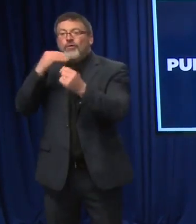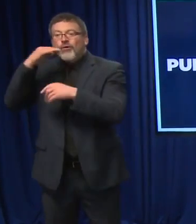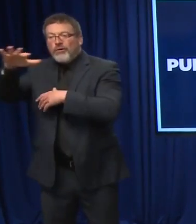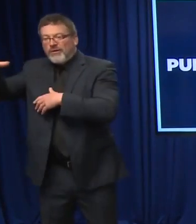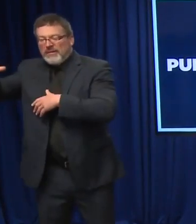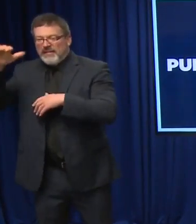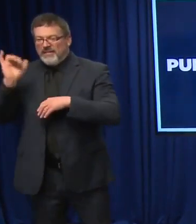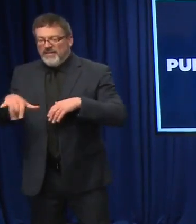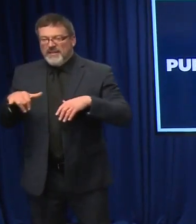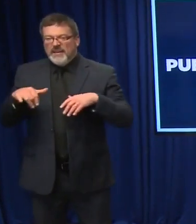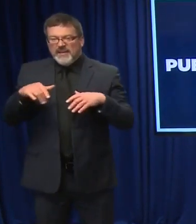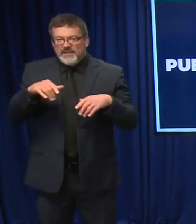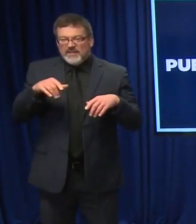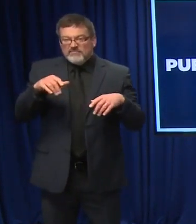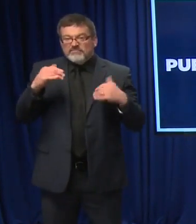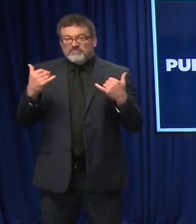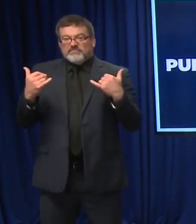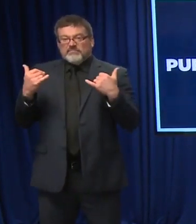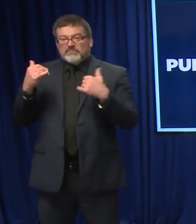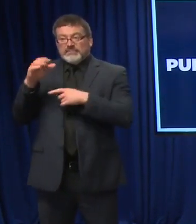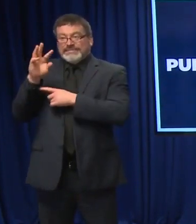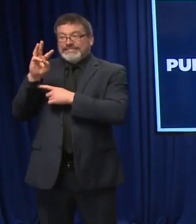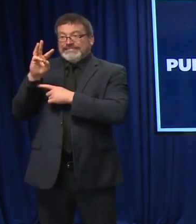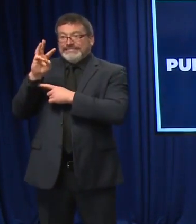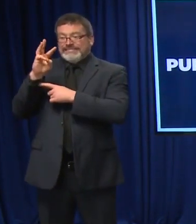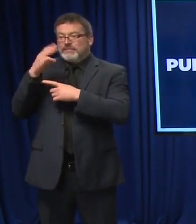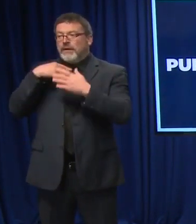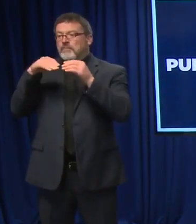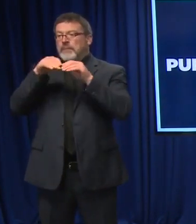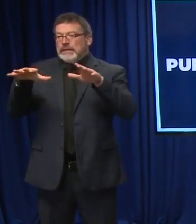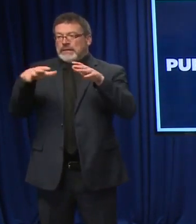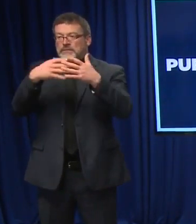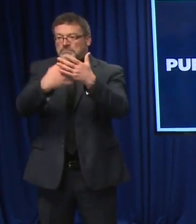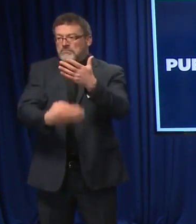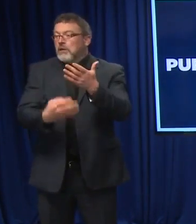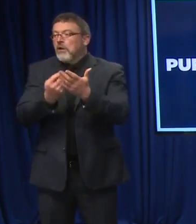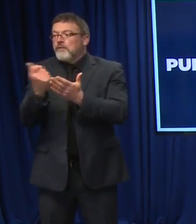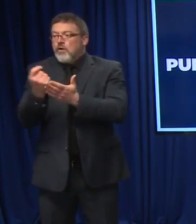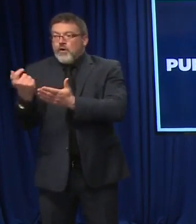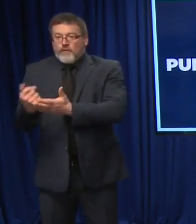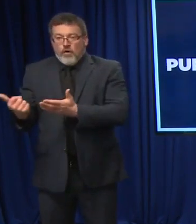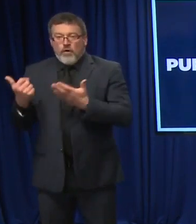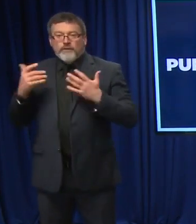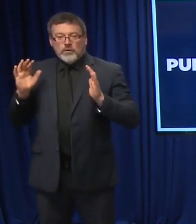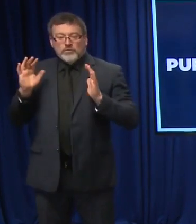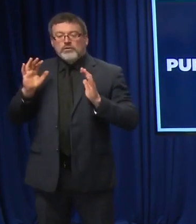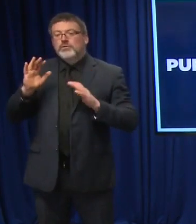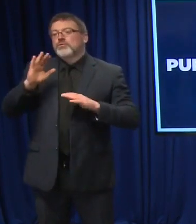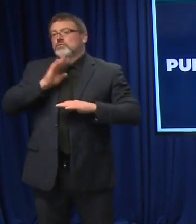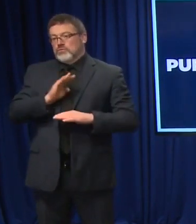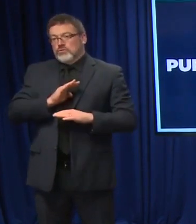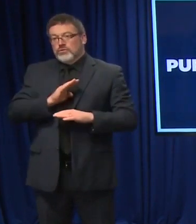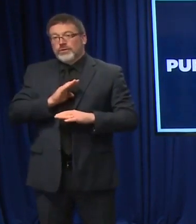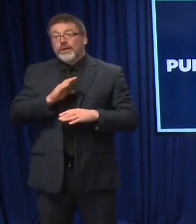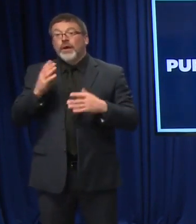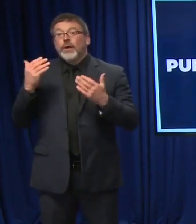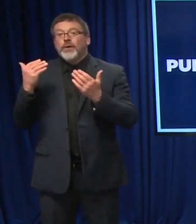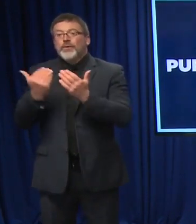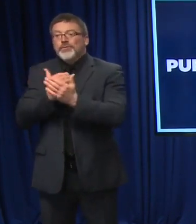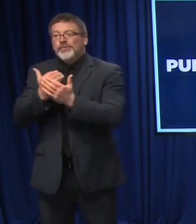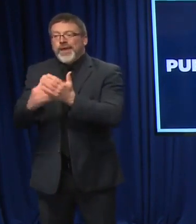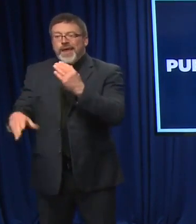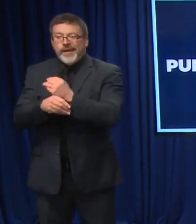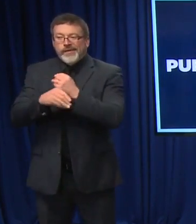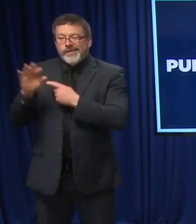six outbreak closures from since our last press conference. And we will be announcing nine new outbreaks